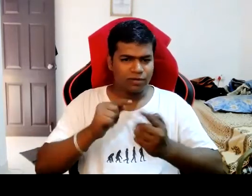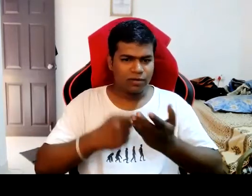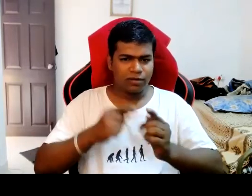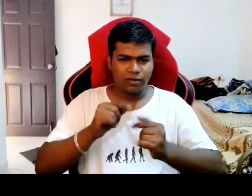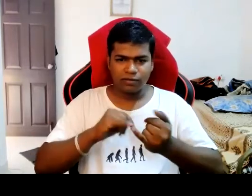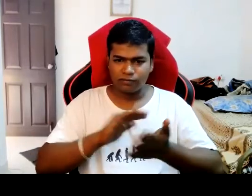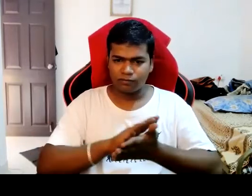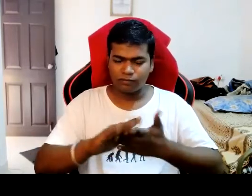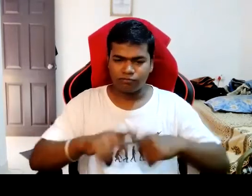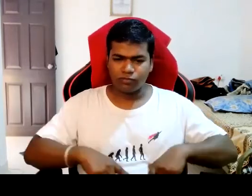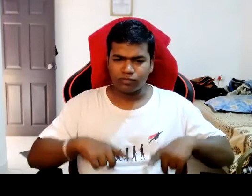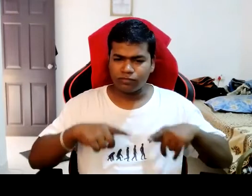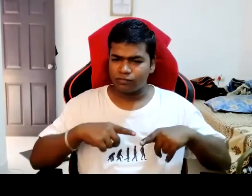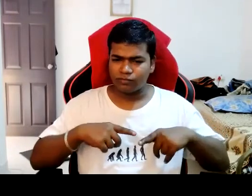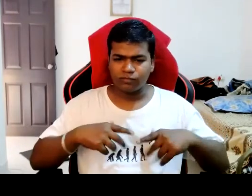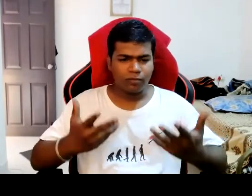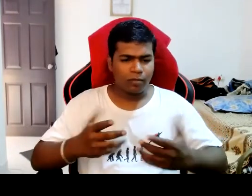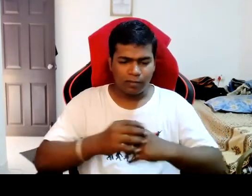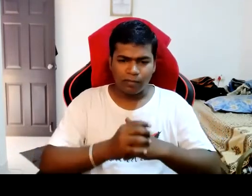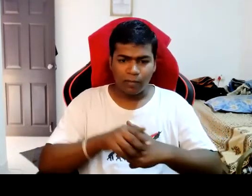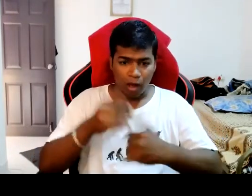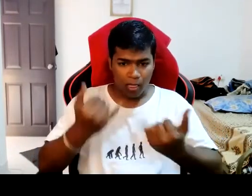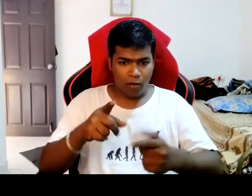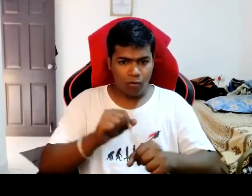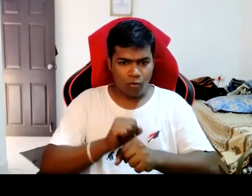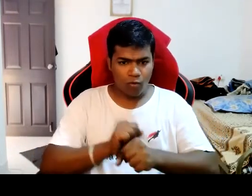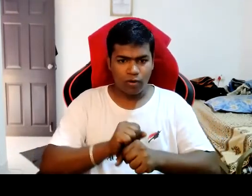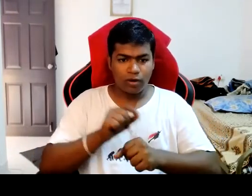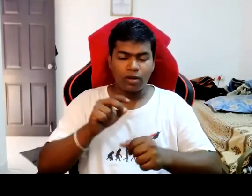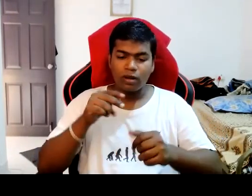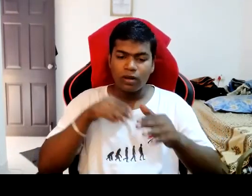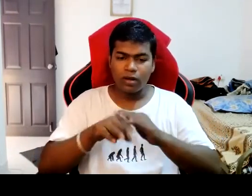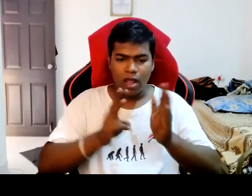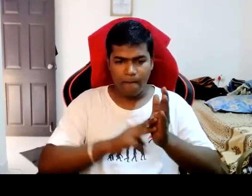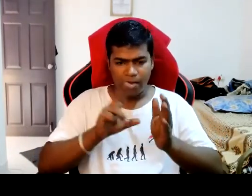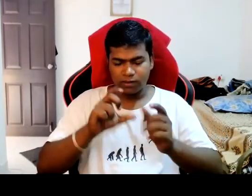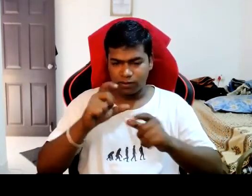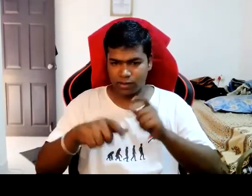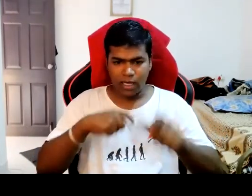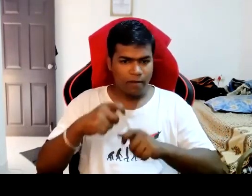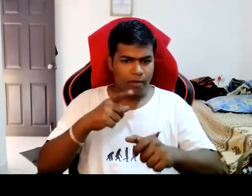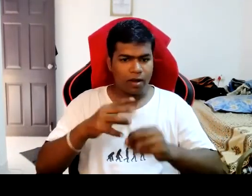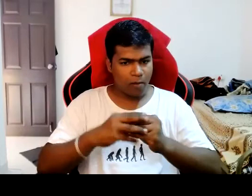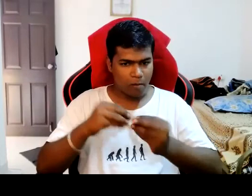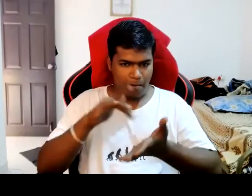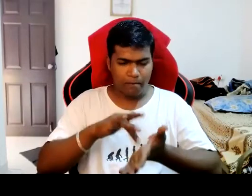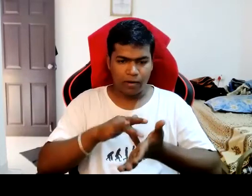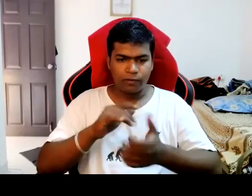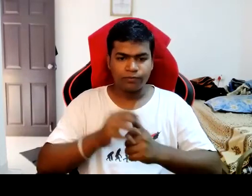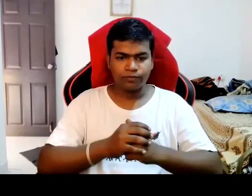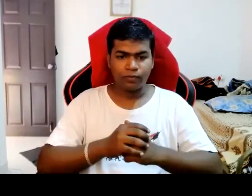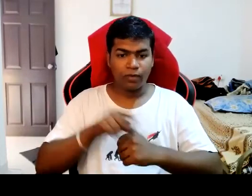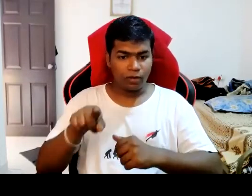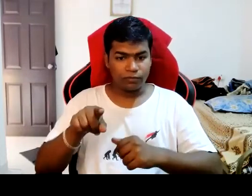works at an MNC in Bangalore. She has also won the President's